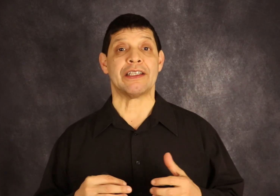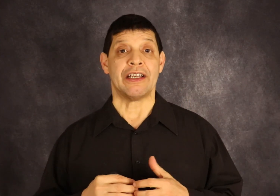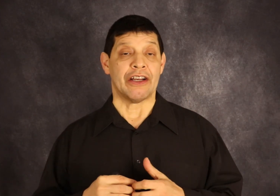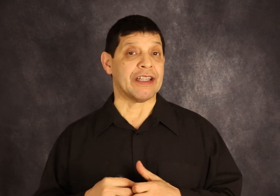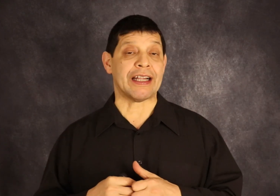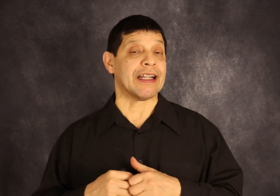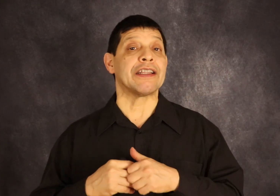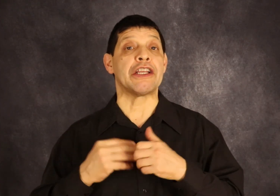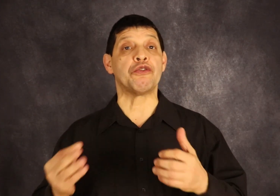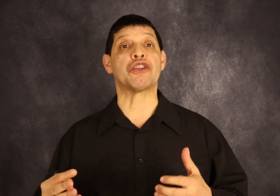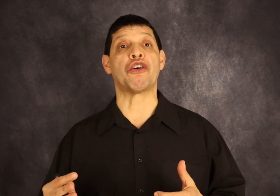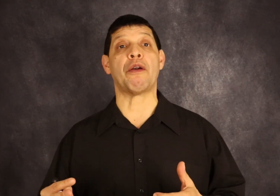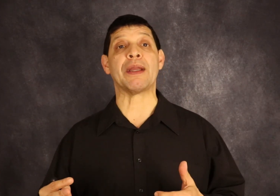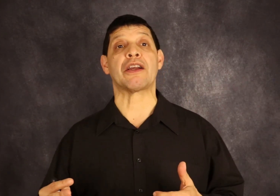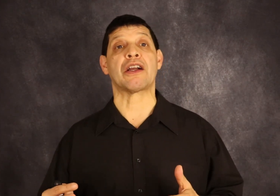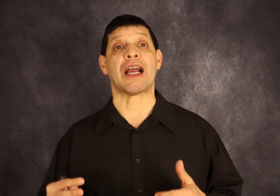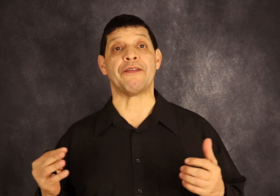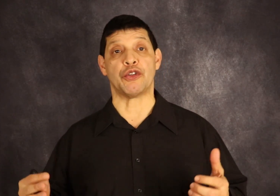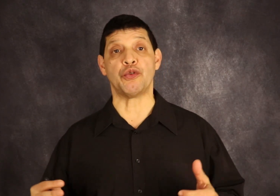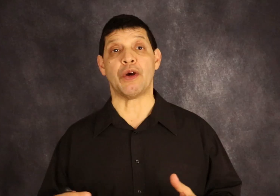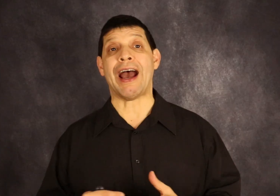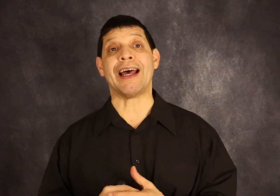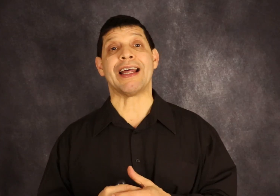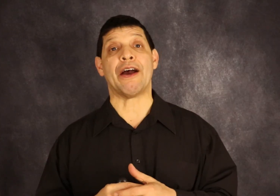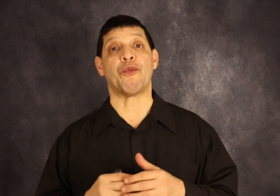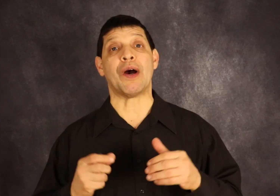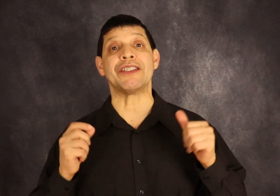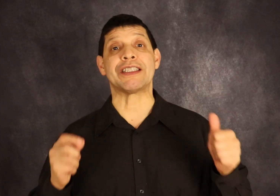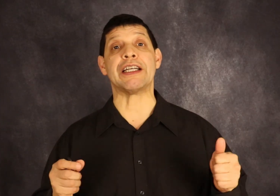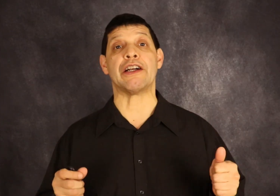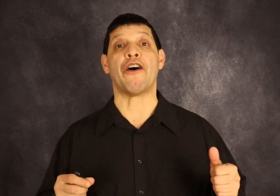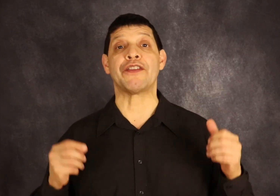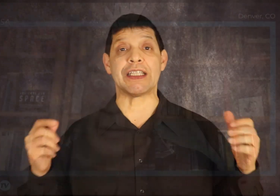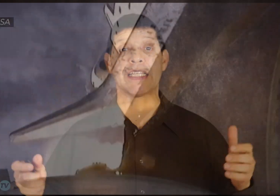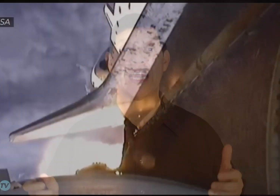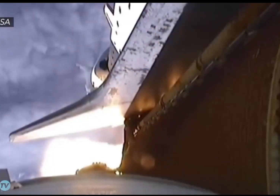that the U.S. government can do, and at one-third of the time.